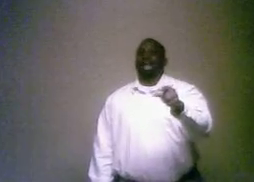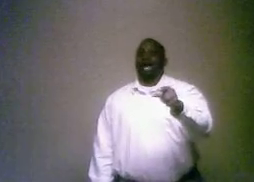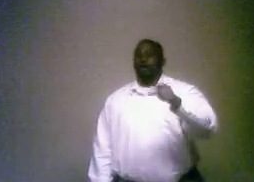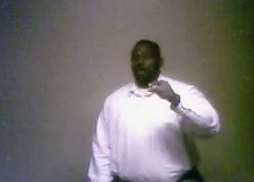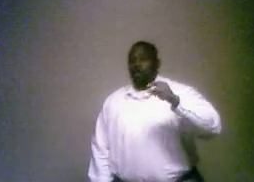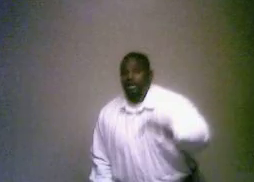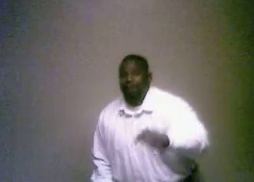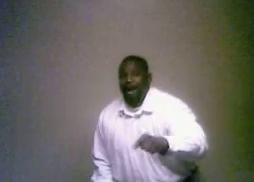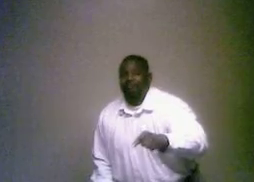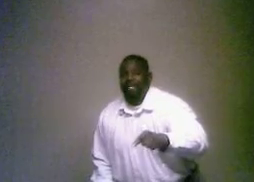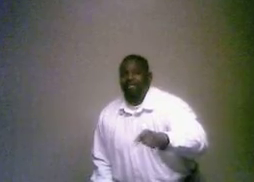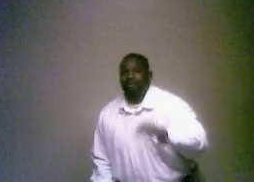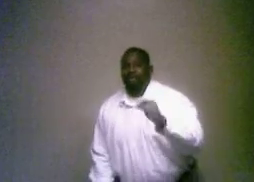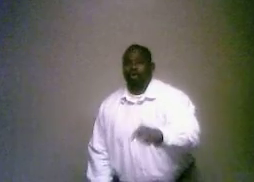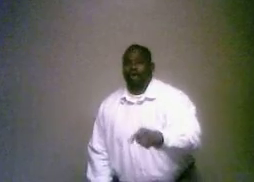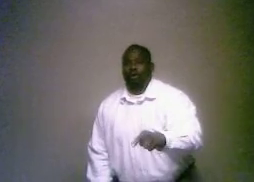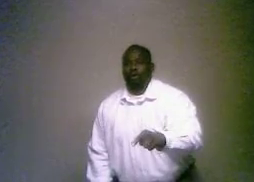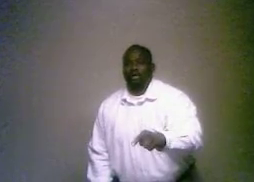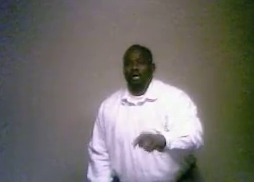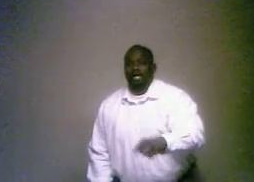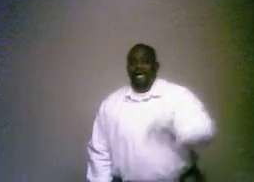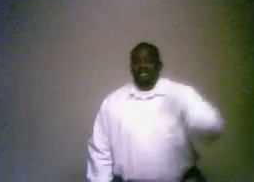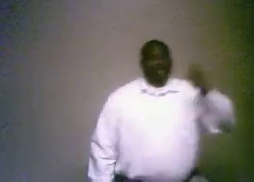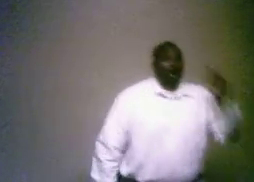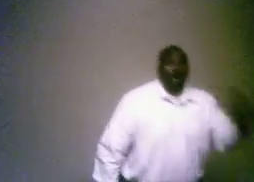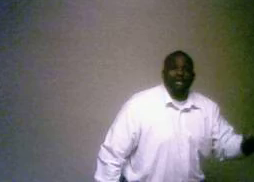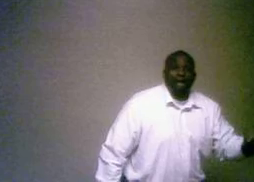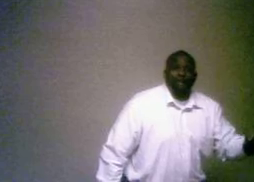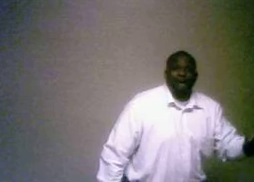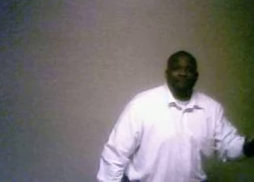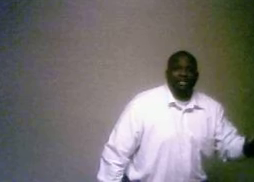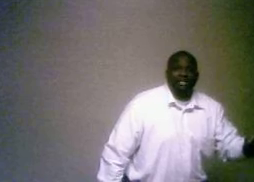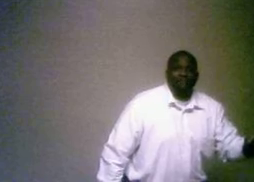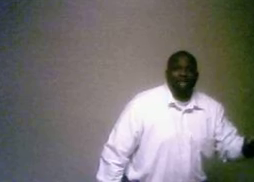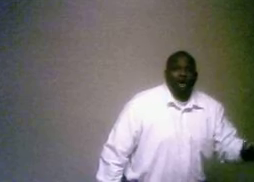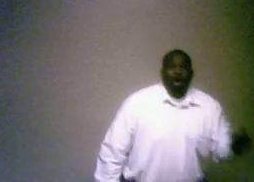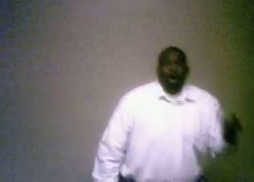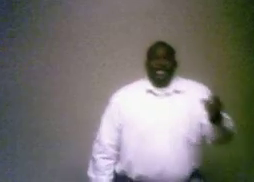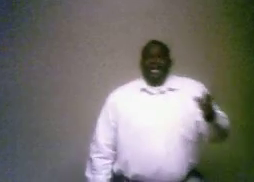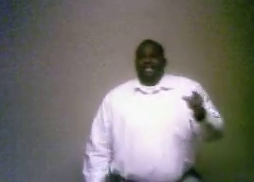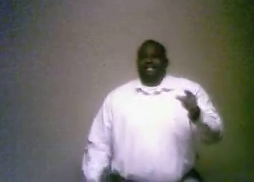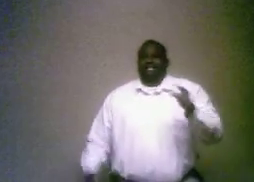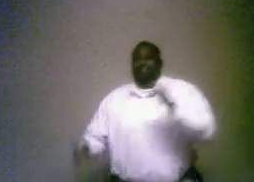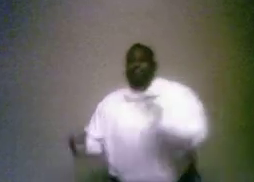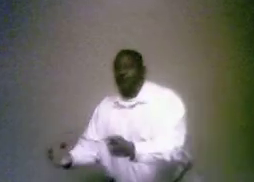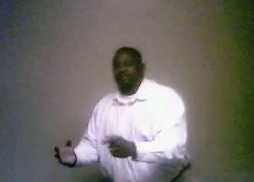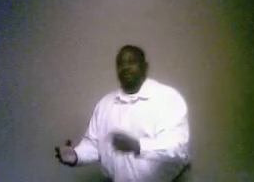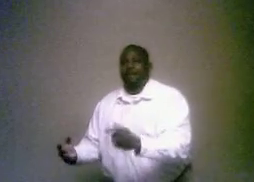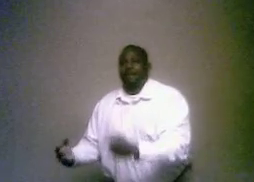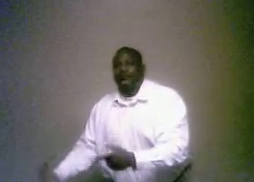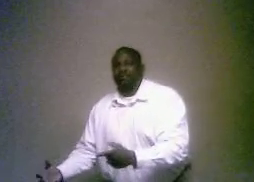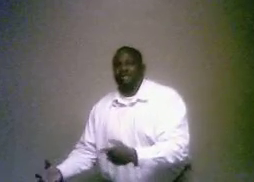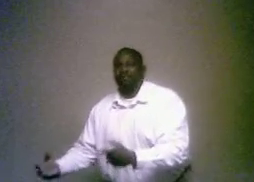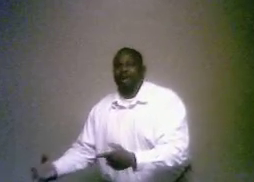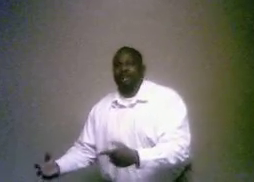out which baptism is the correctness. Is it the Holy Ghost baptism or is the submersion baptism under